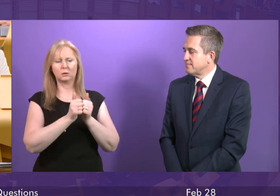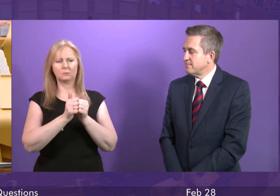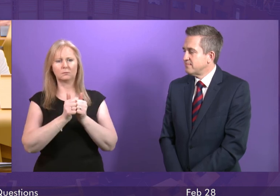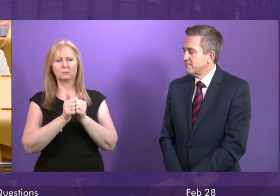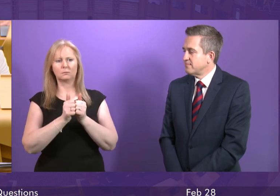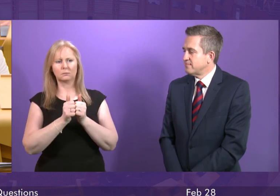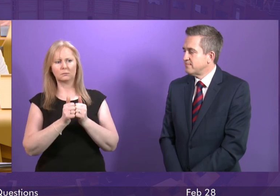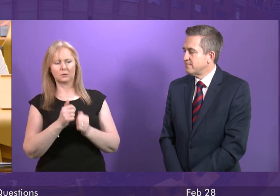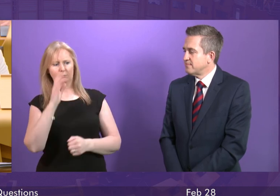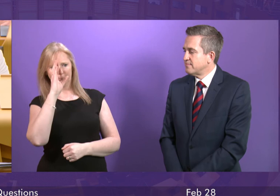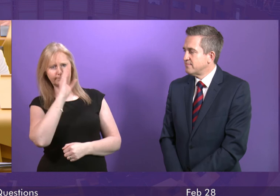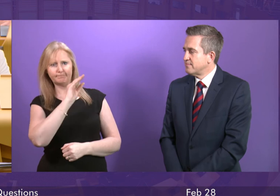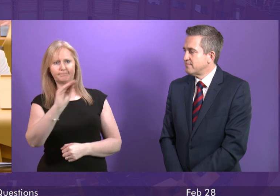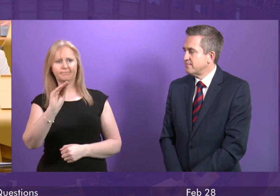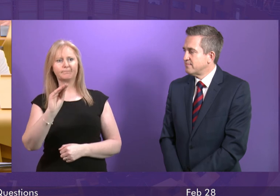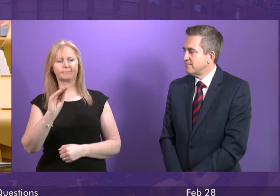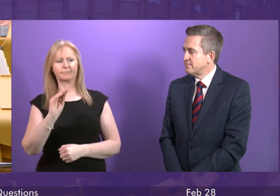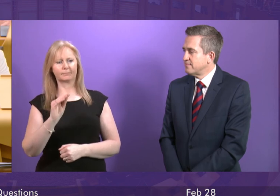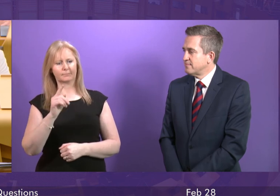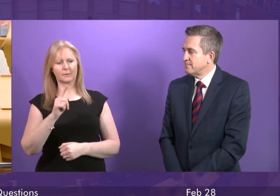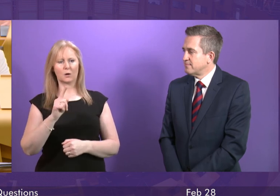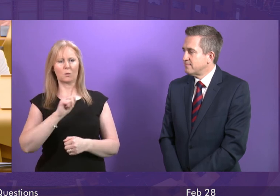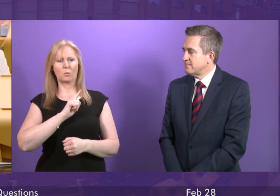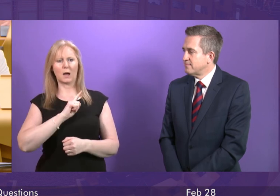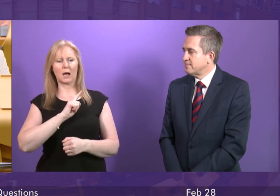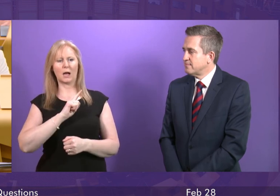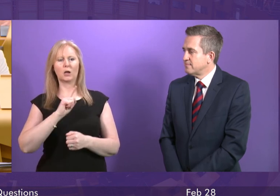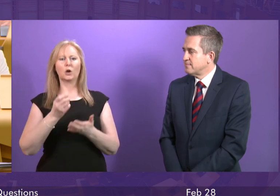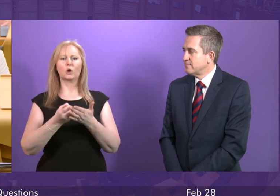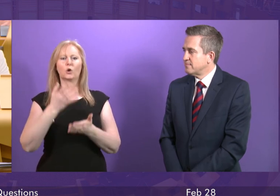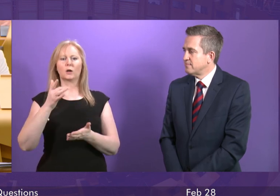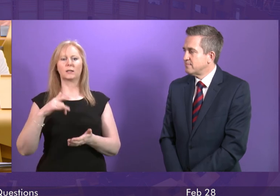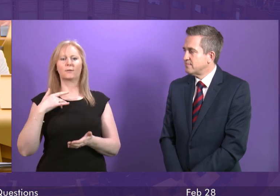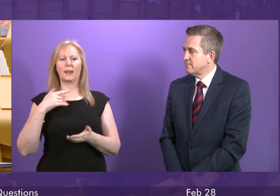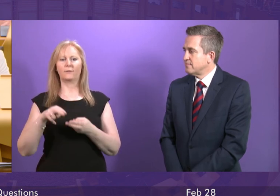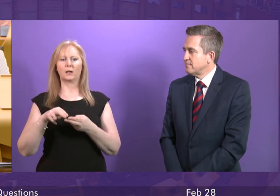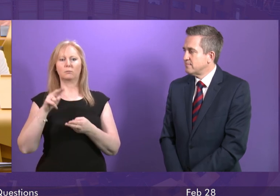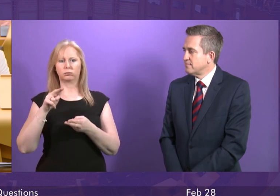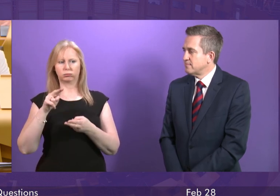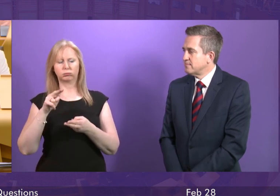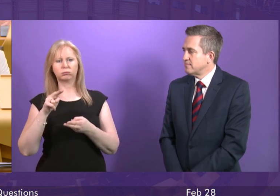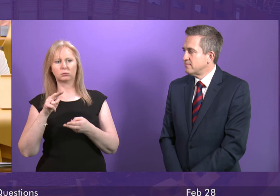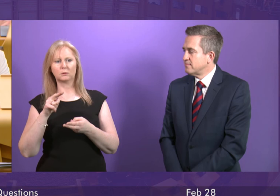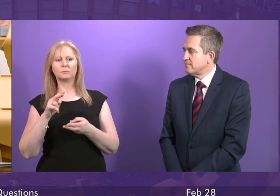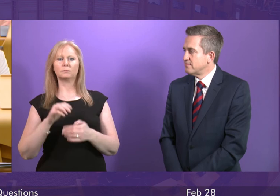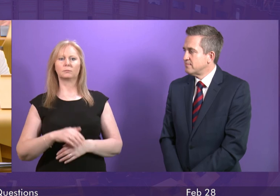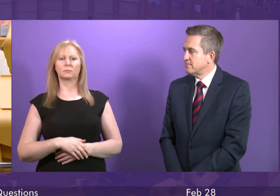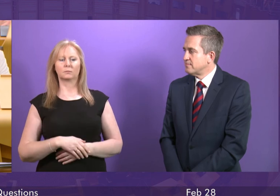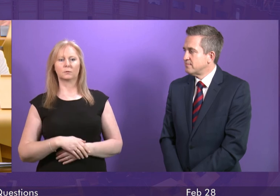remind the Chamber, is about a cost of living pay uplift over and above the harmonisation increase, which on